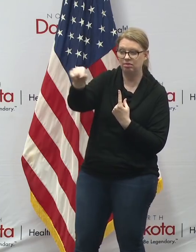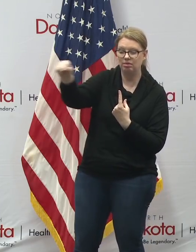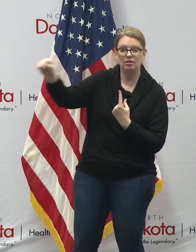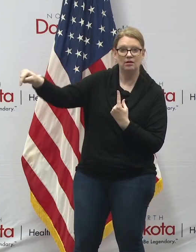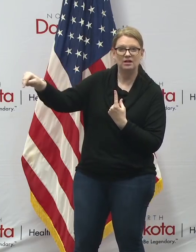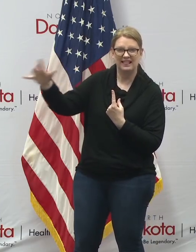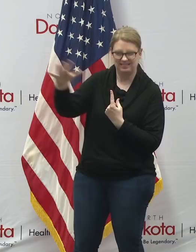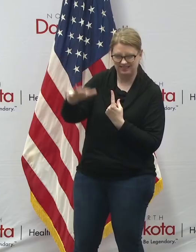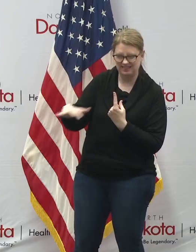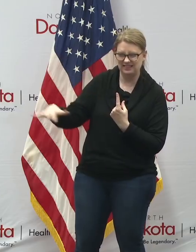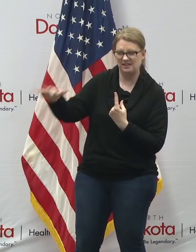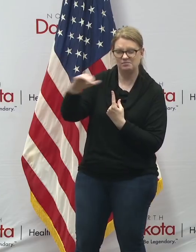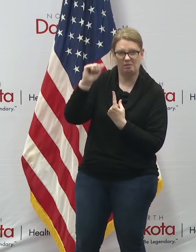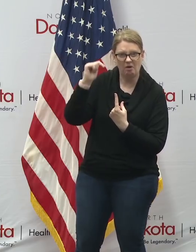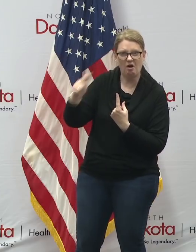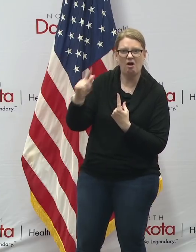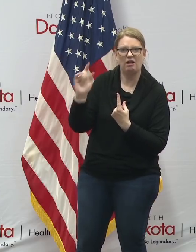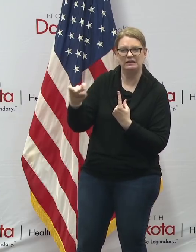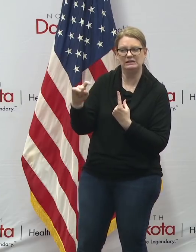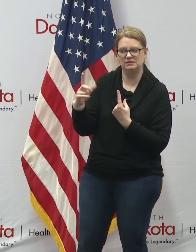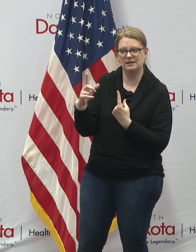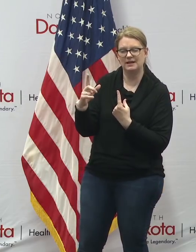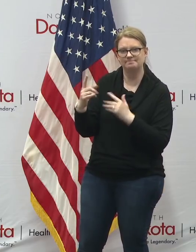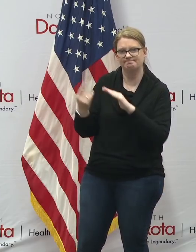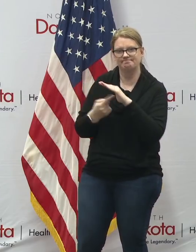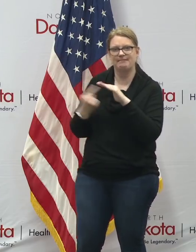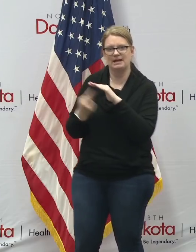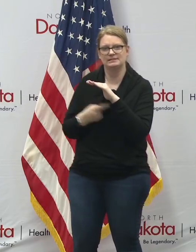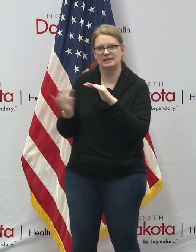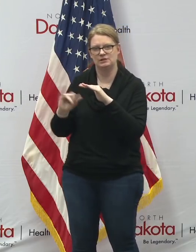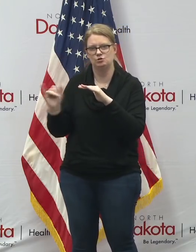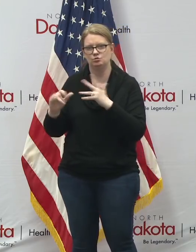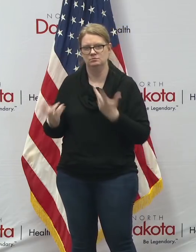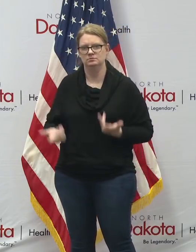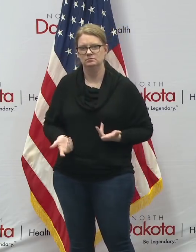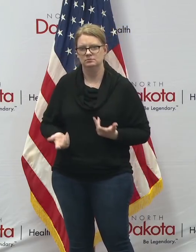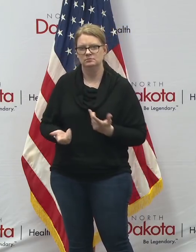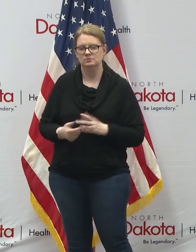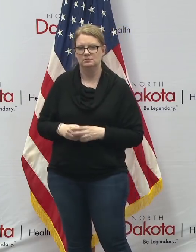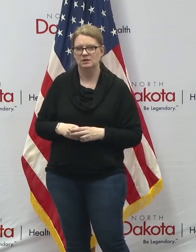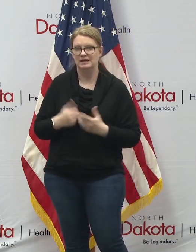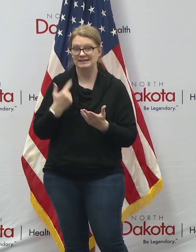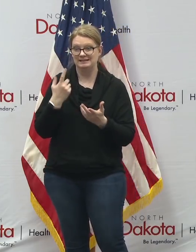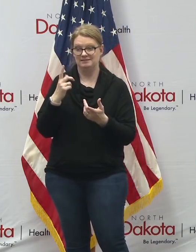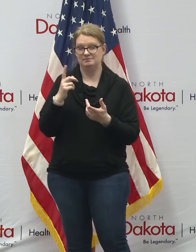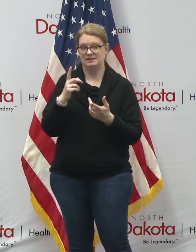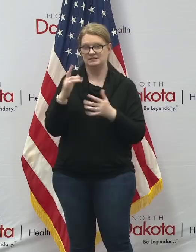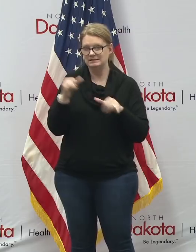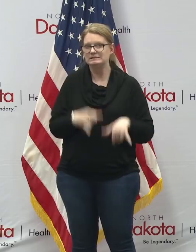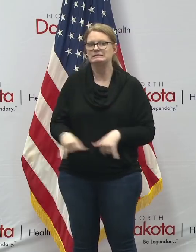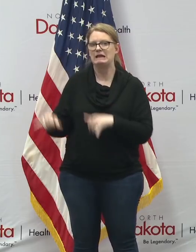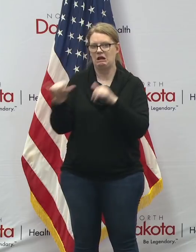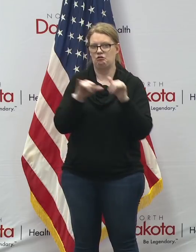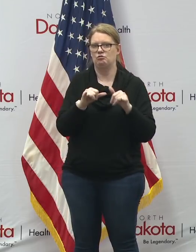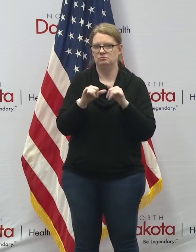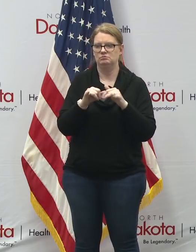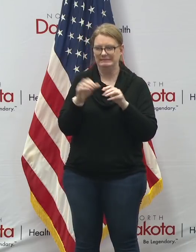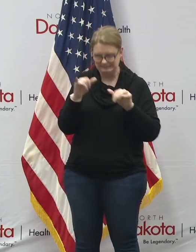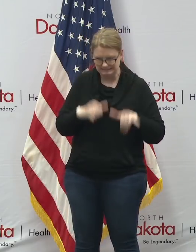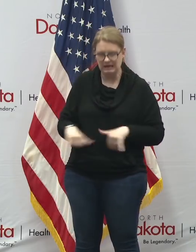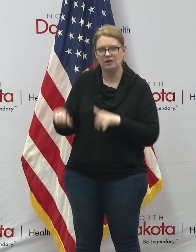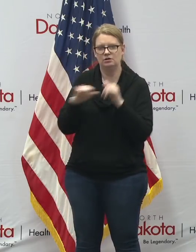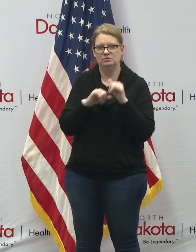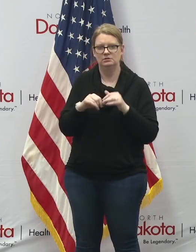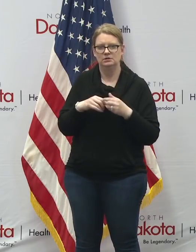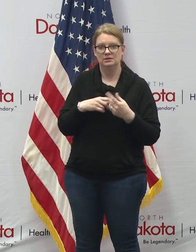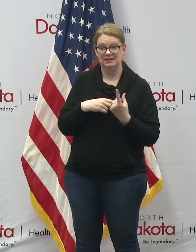you're connected with or has had close contact with is proved to be negative so that's a standard practice for everyone